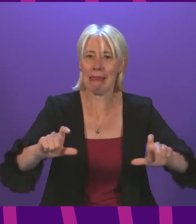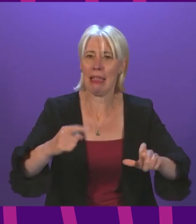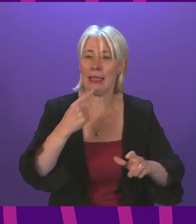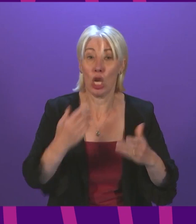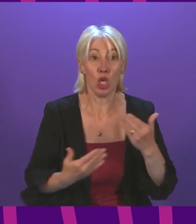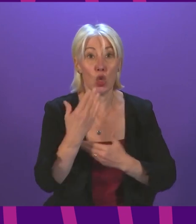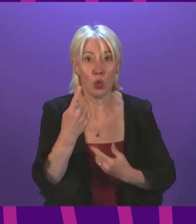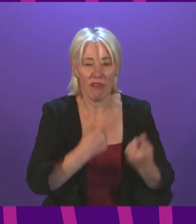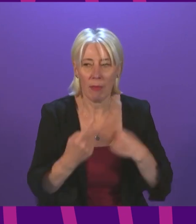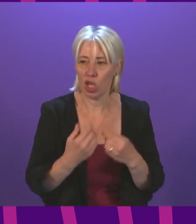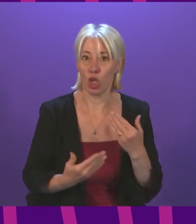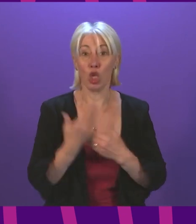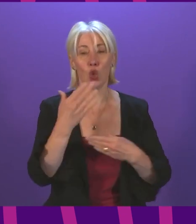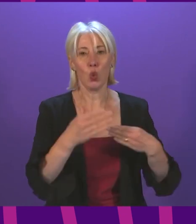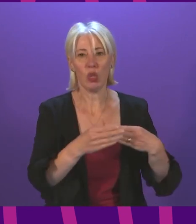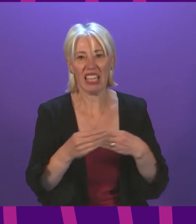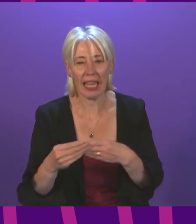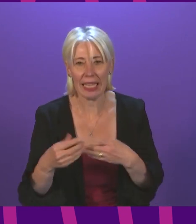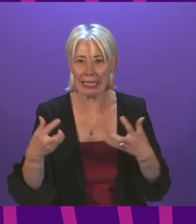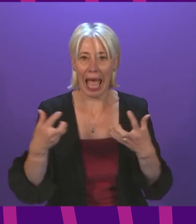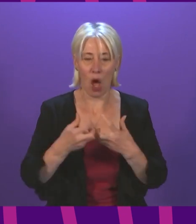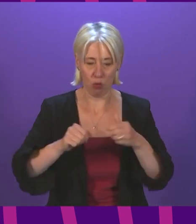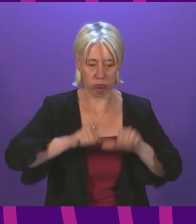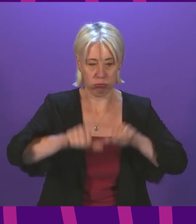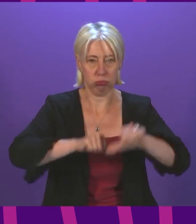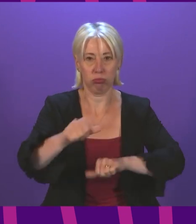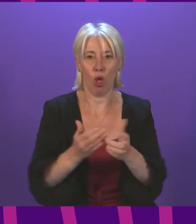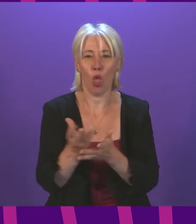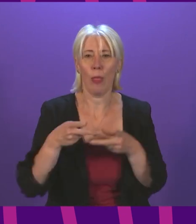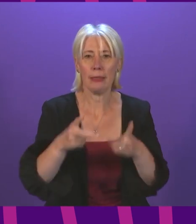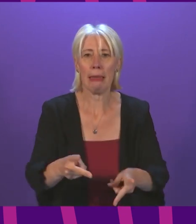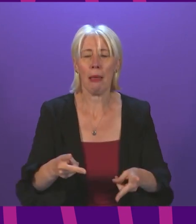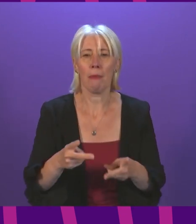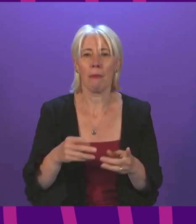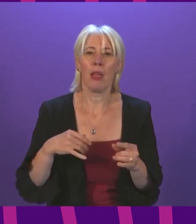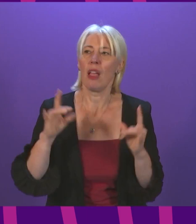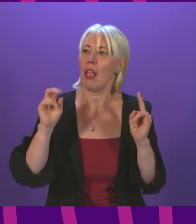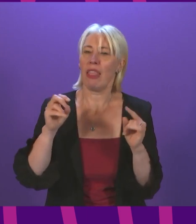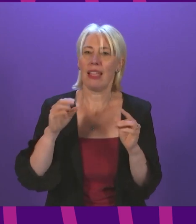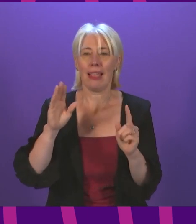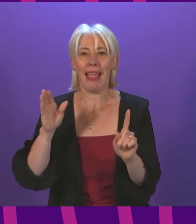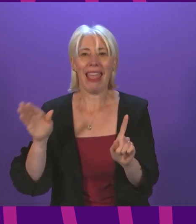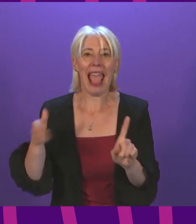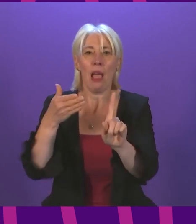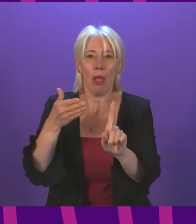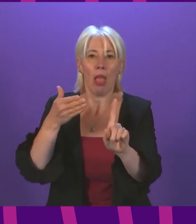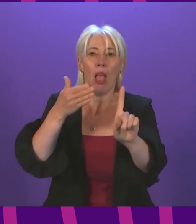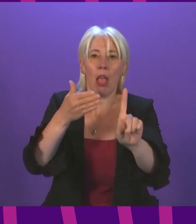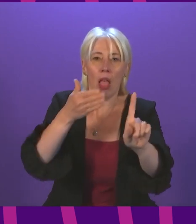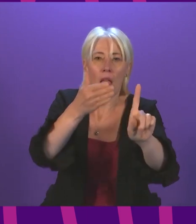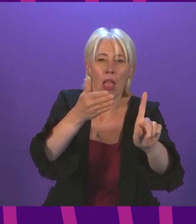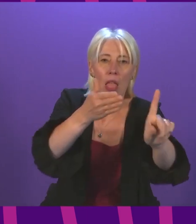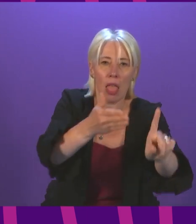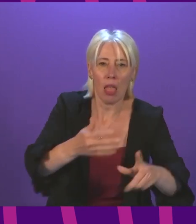information and guidance about how to administer the scheme. And the goalposts have shifted. The First Minister has now